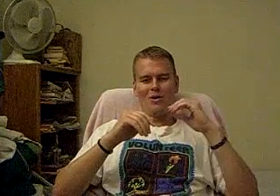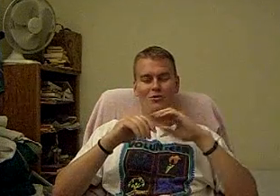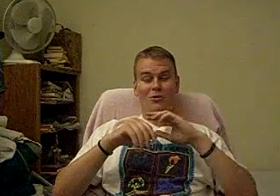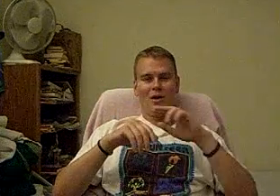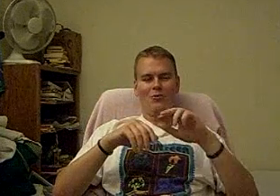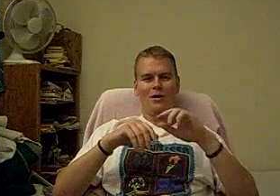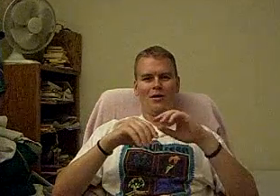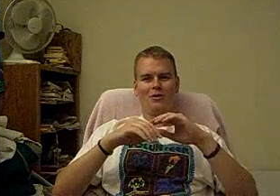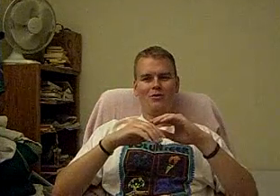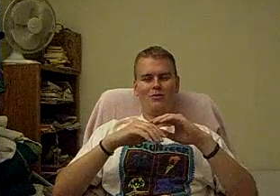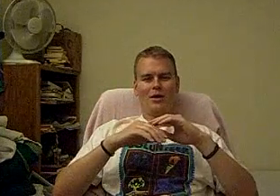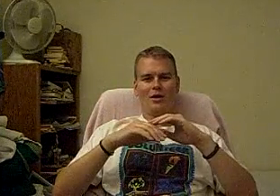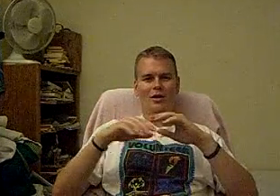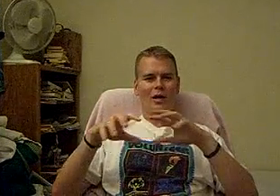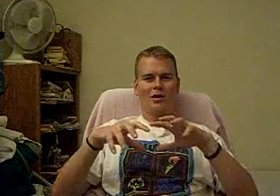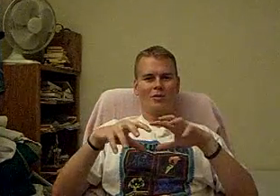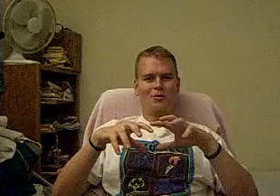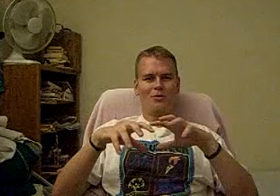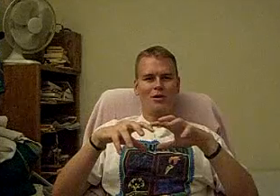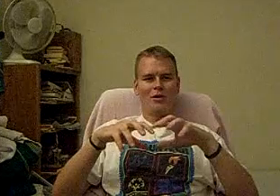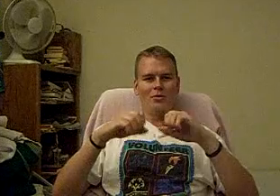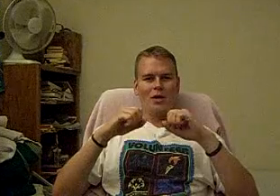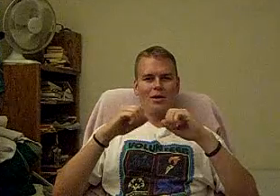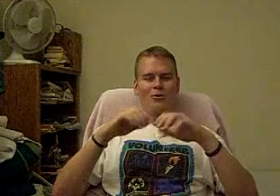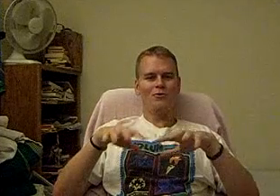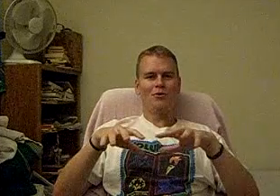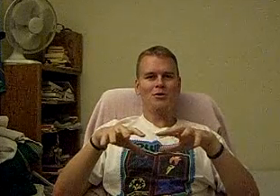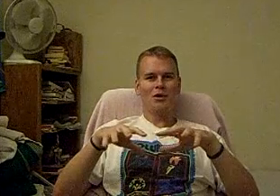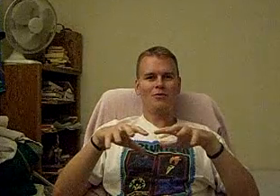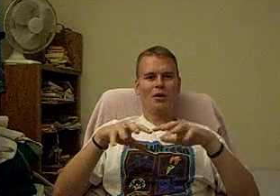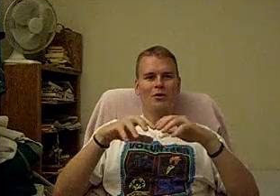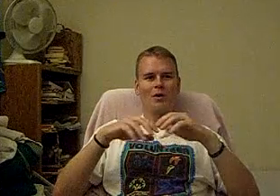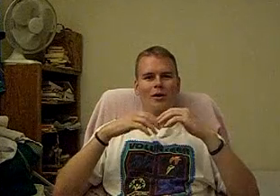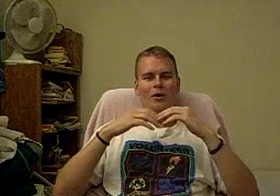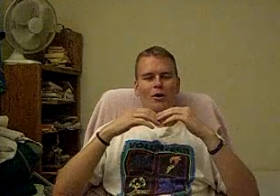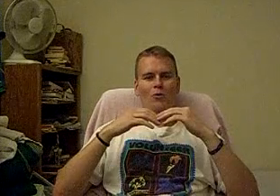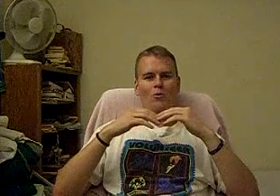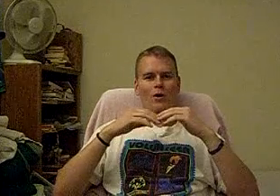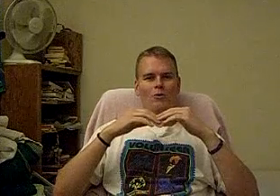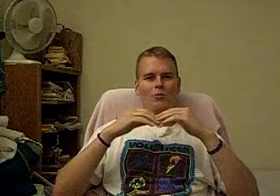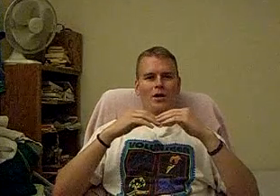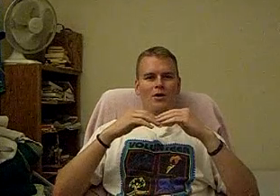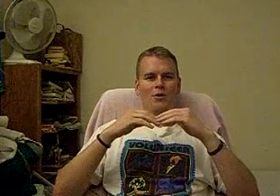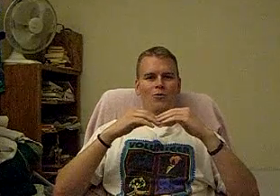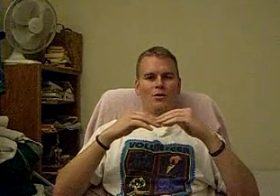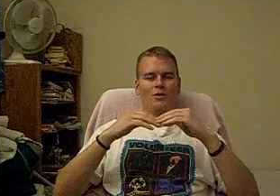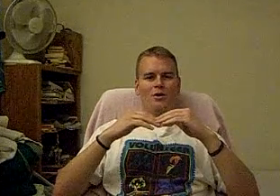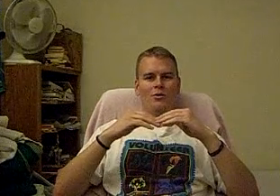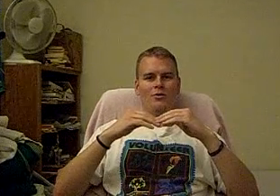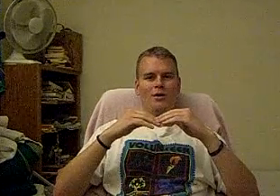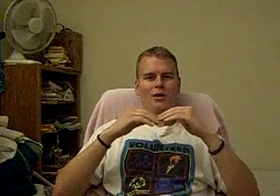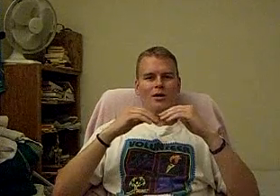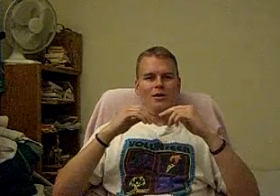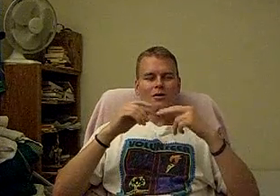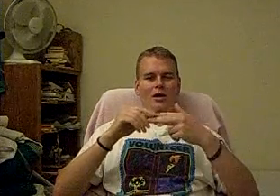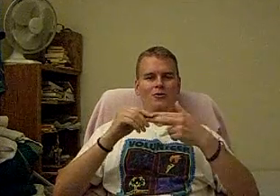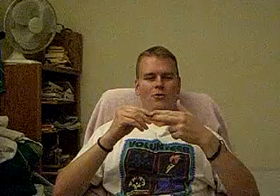you know, so day one is they get the people together, and they research, and they figure out, okay, what would they know? What could they do? Day two,